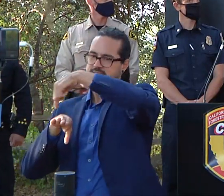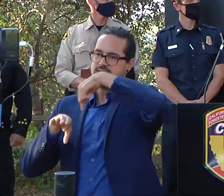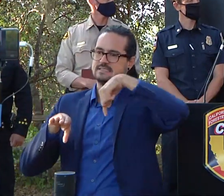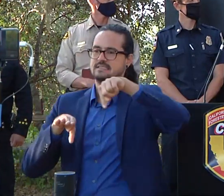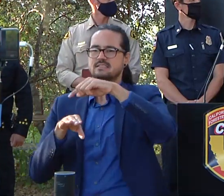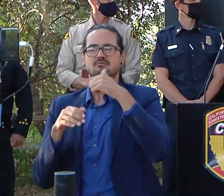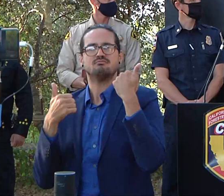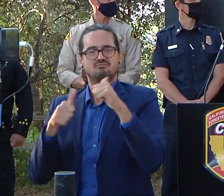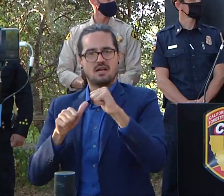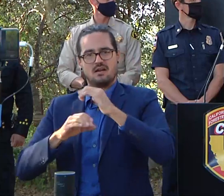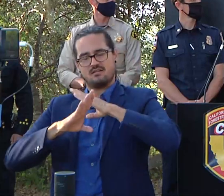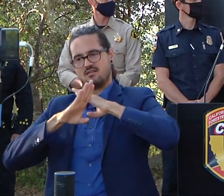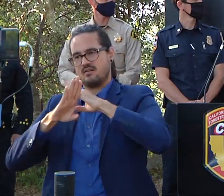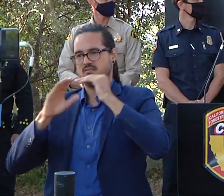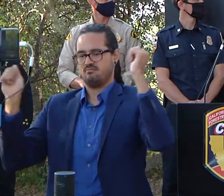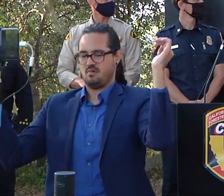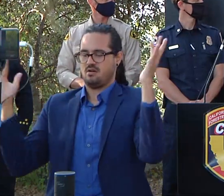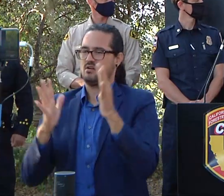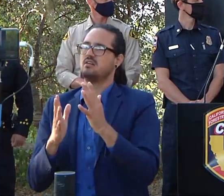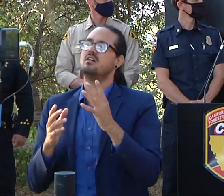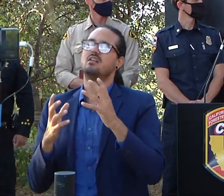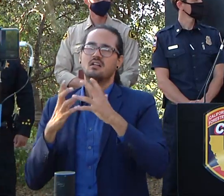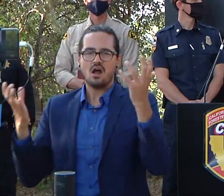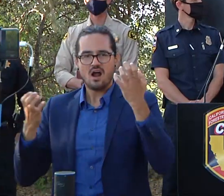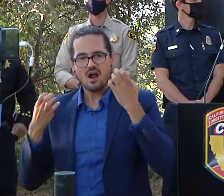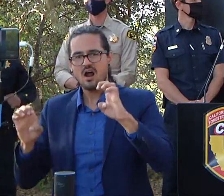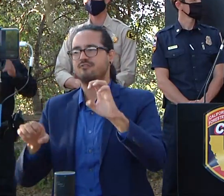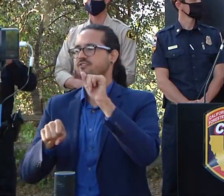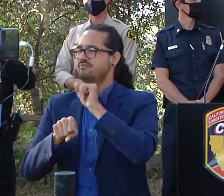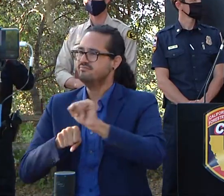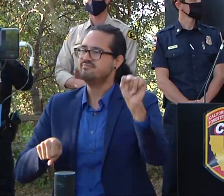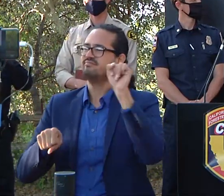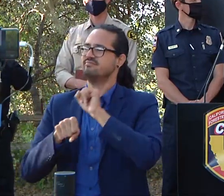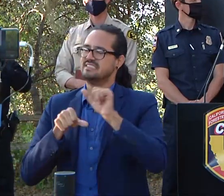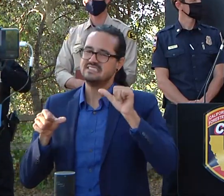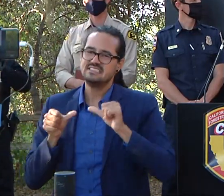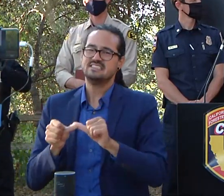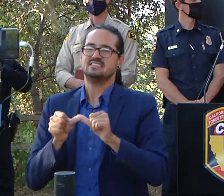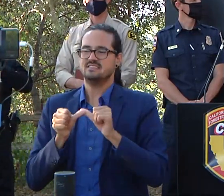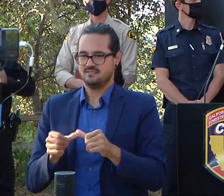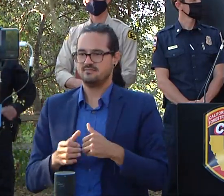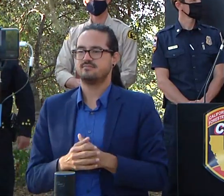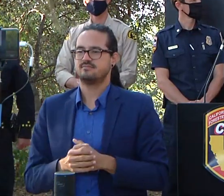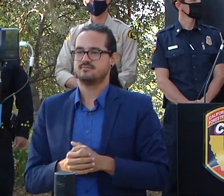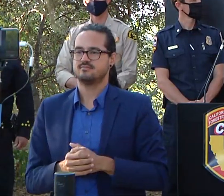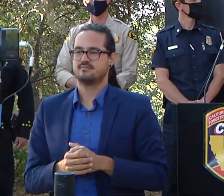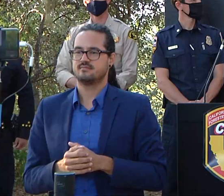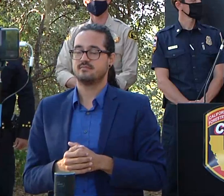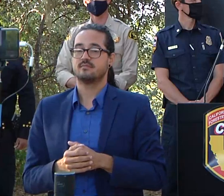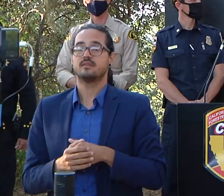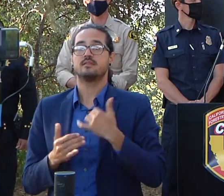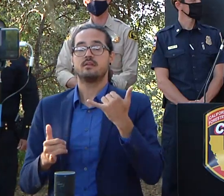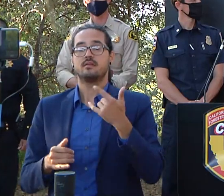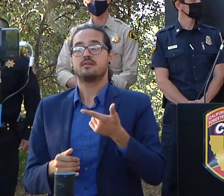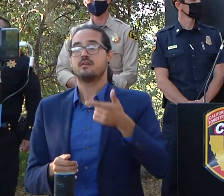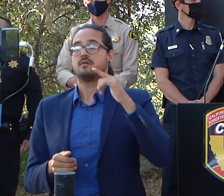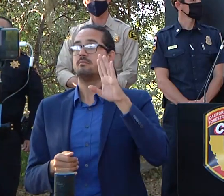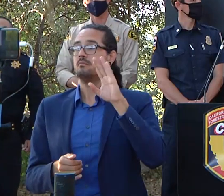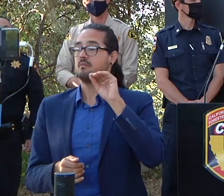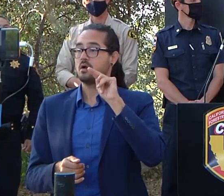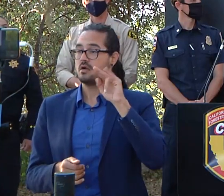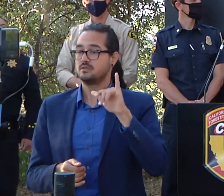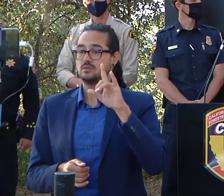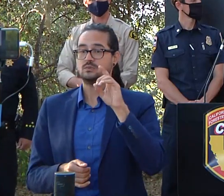that will be ongoing bonnie dune overall looking good continuing work within there again long continuous and tedious